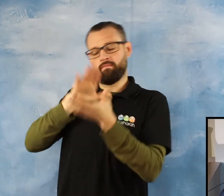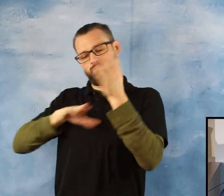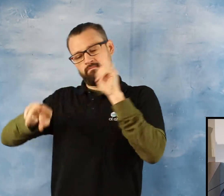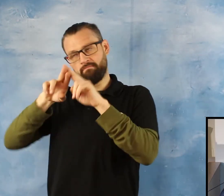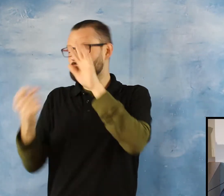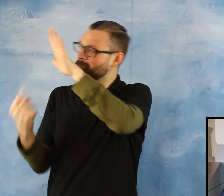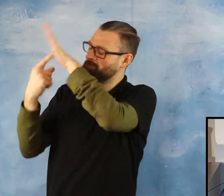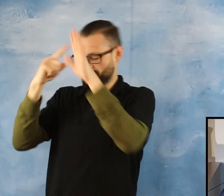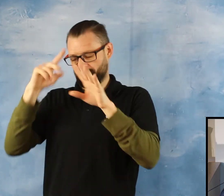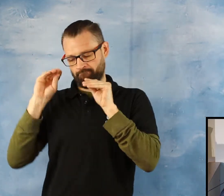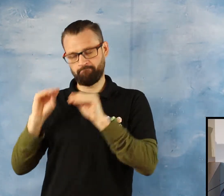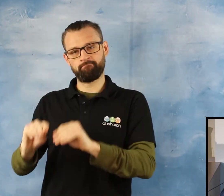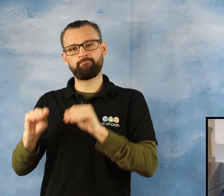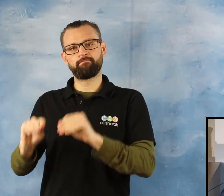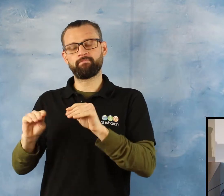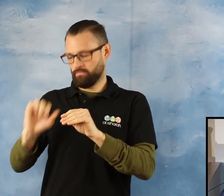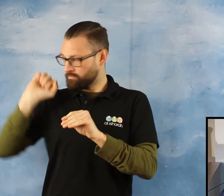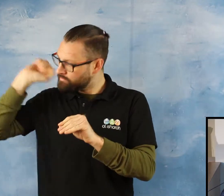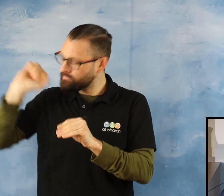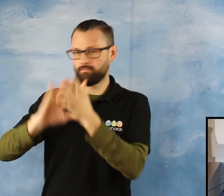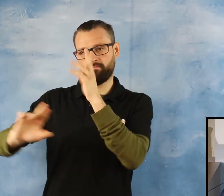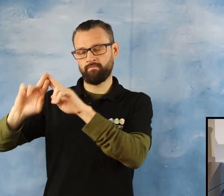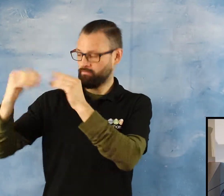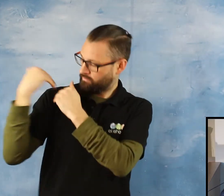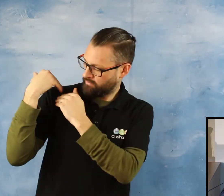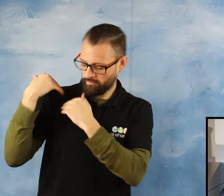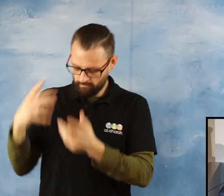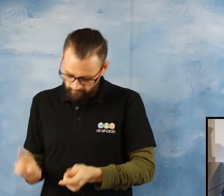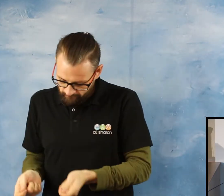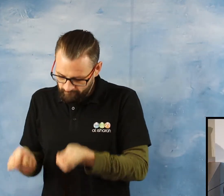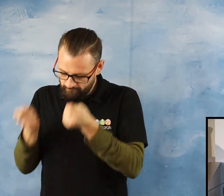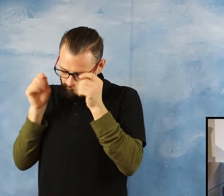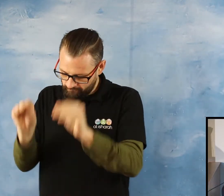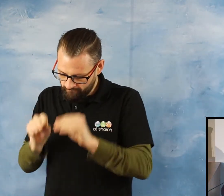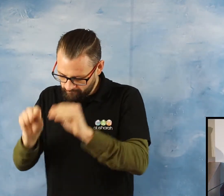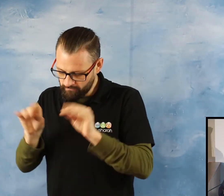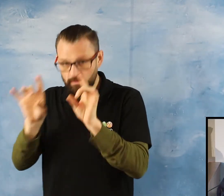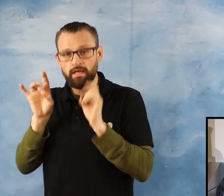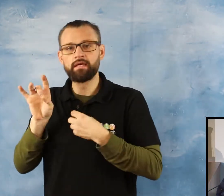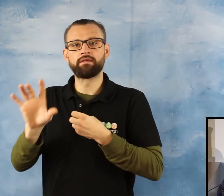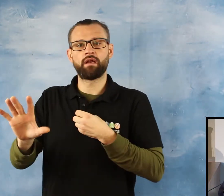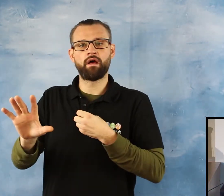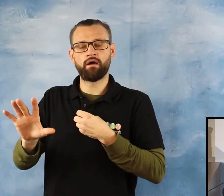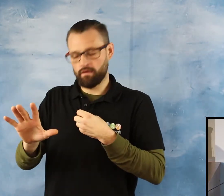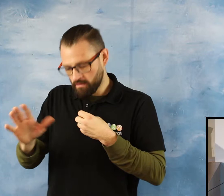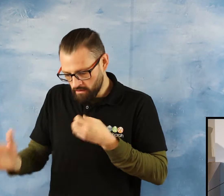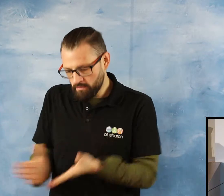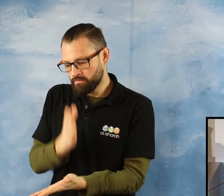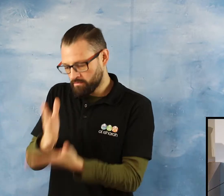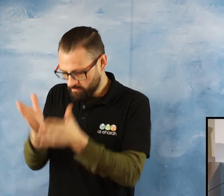responsible to bring their children up according to Islam. To make them a good, you know, person. To make them